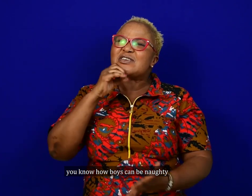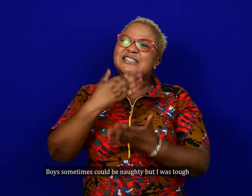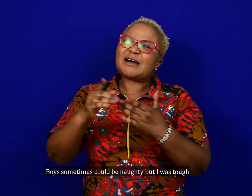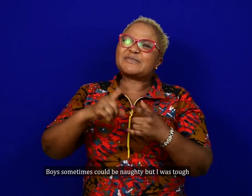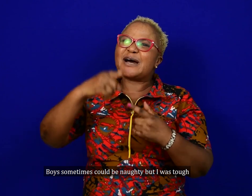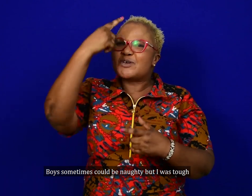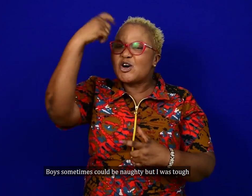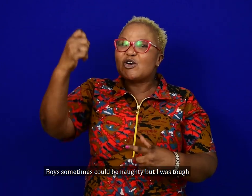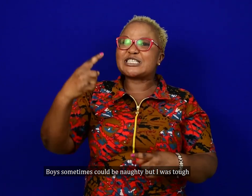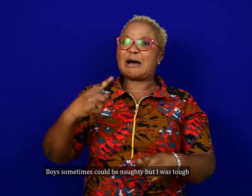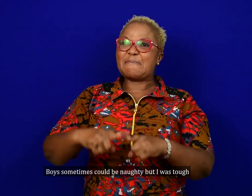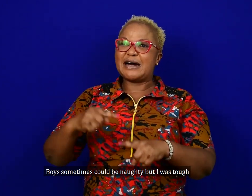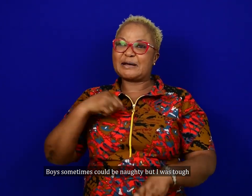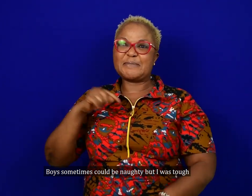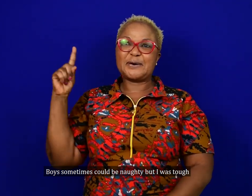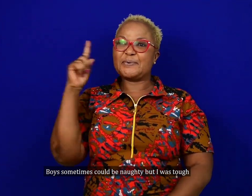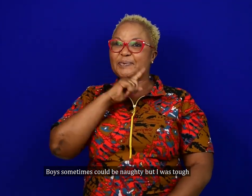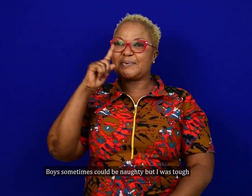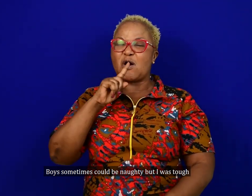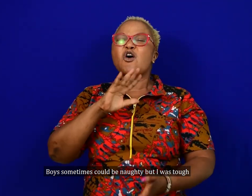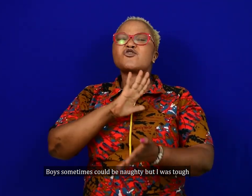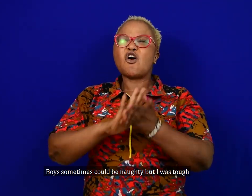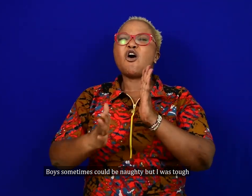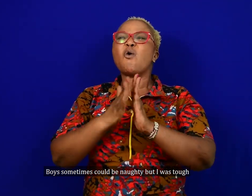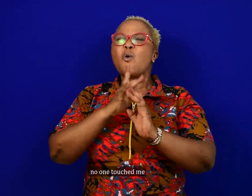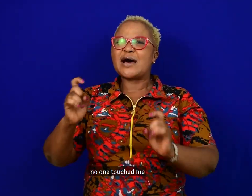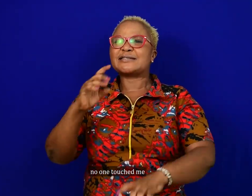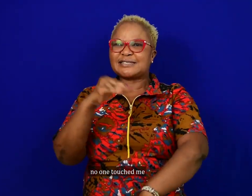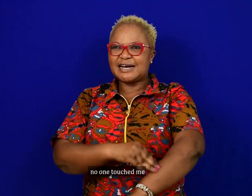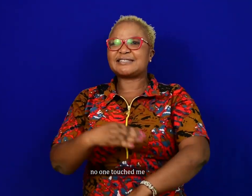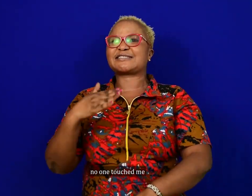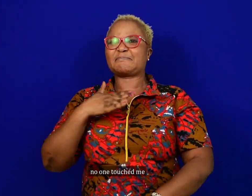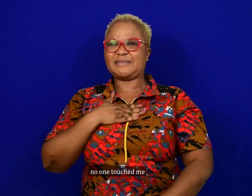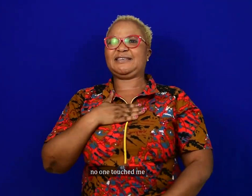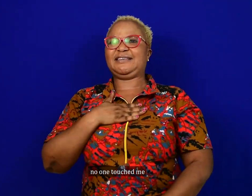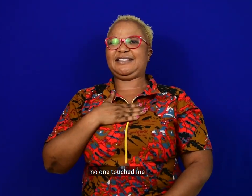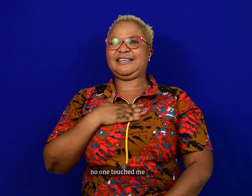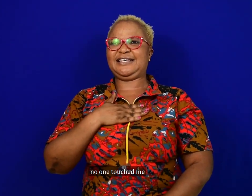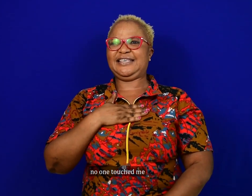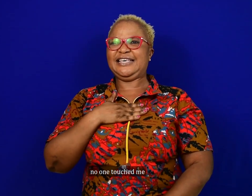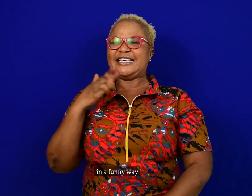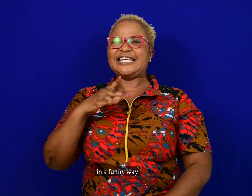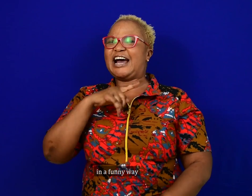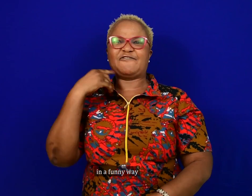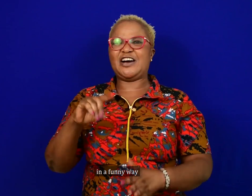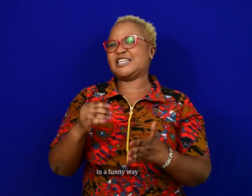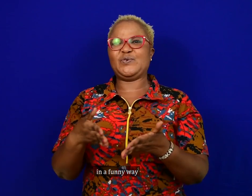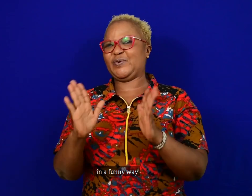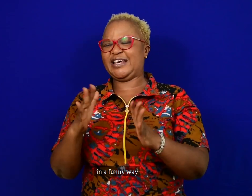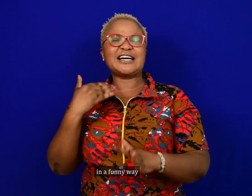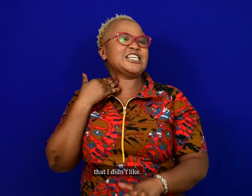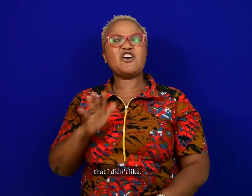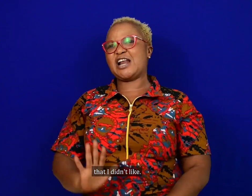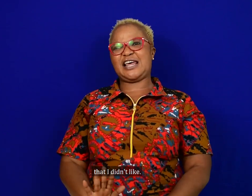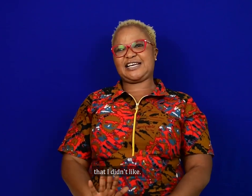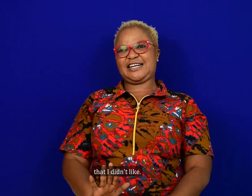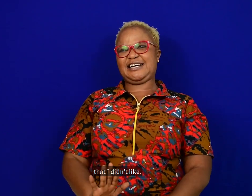Boys sometimes could be naughty, but I was very tough. No one touched me in a funny way that I didn't like.